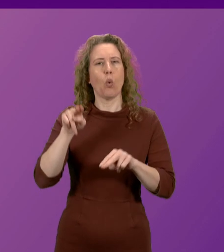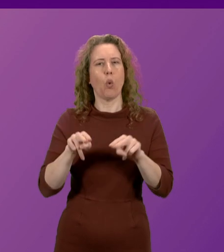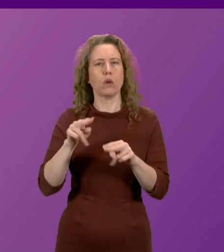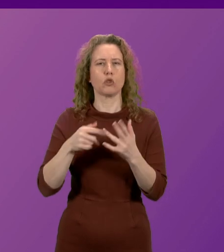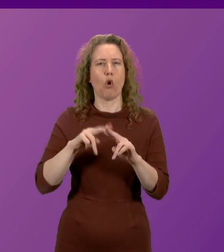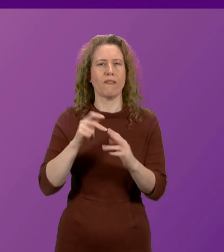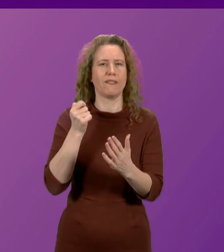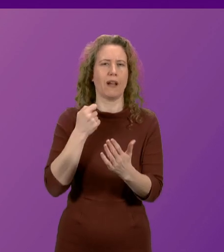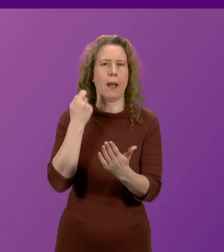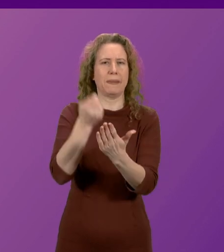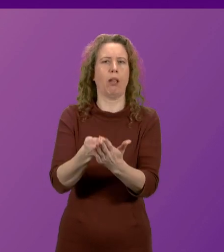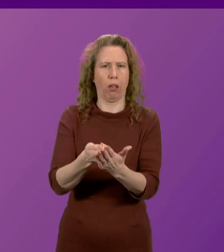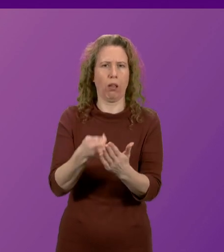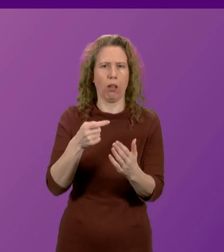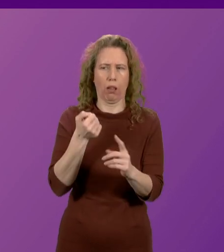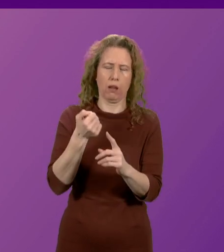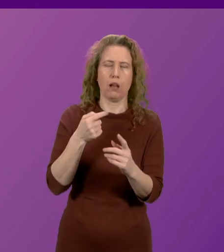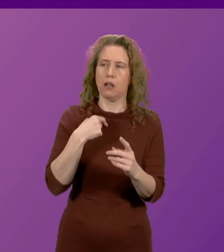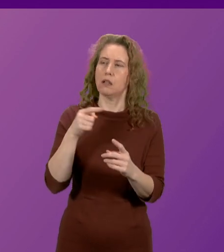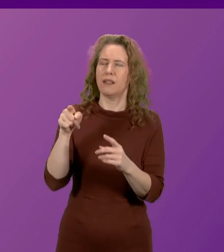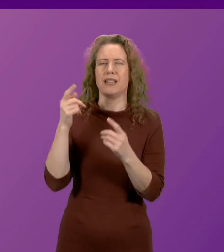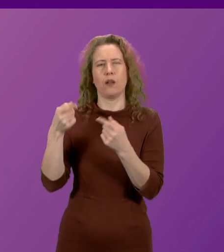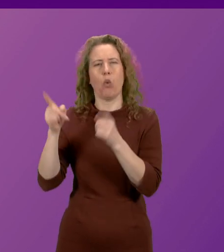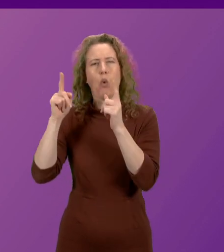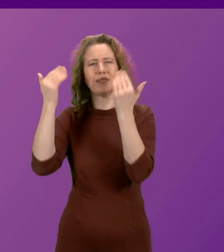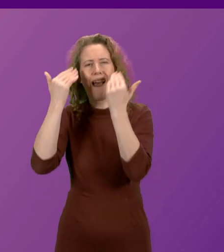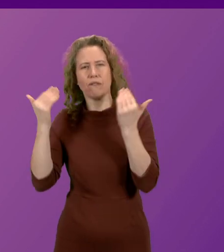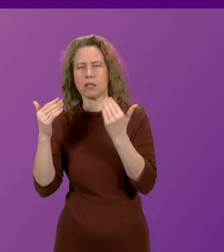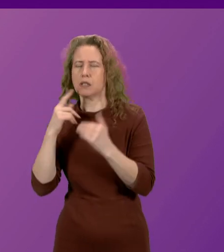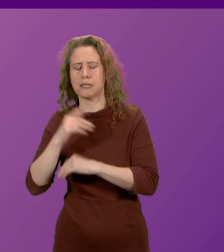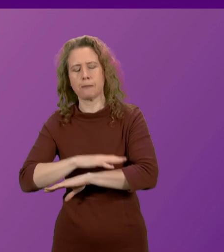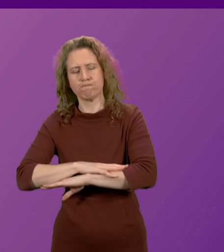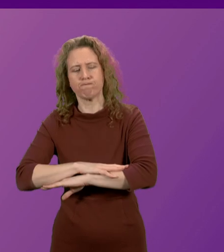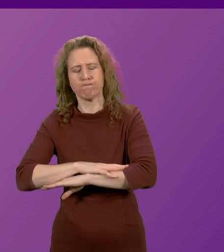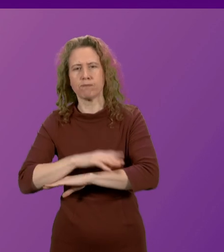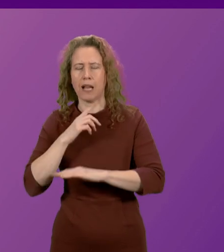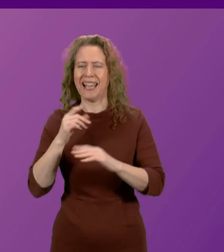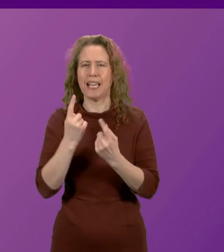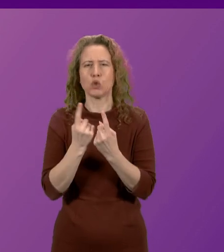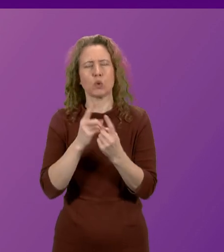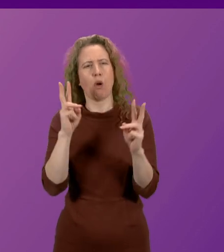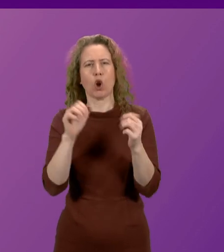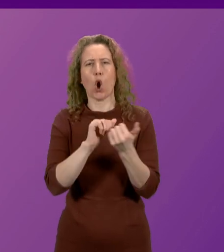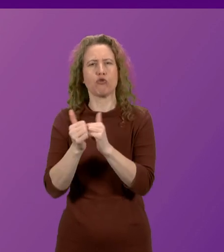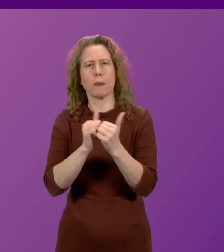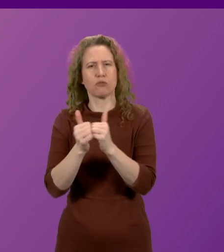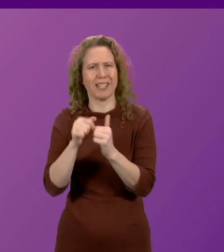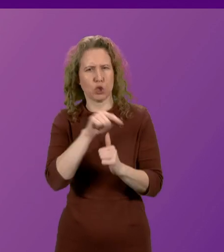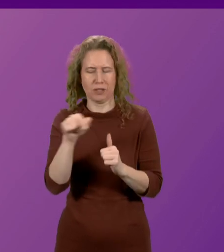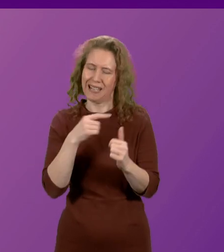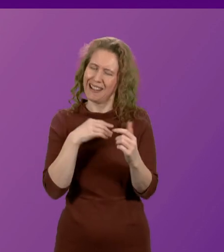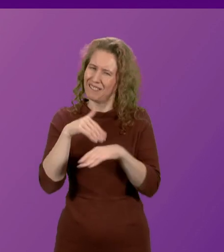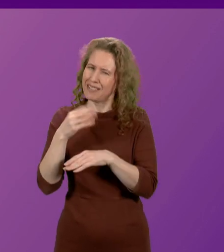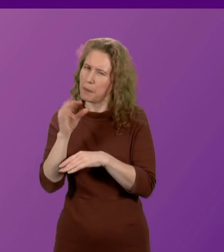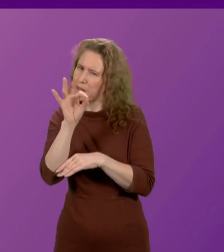determined on the Lord Advocate's reference in relation to issues on corroboration, which obviously has an effect on some of these